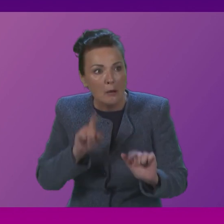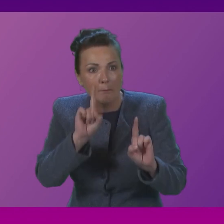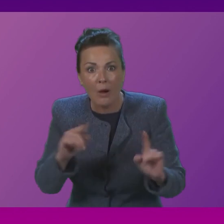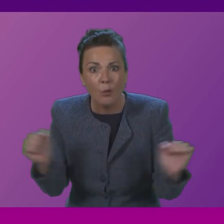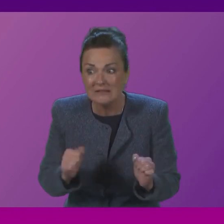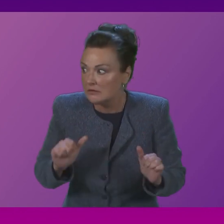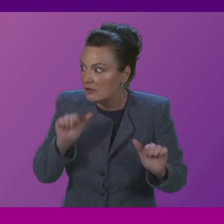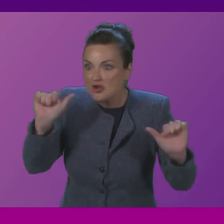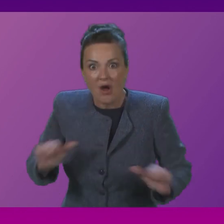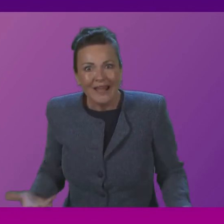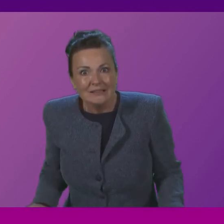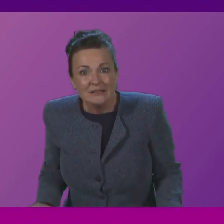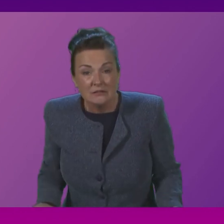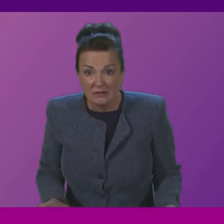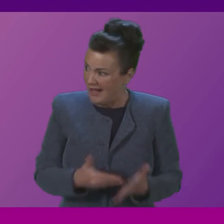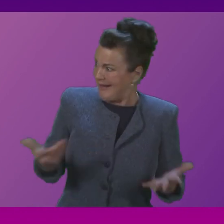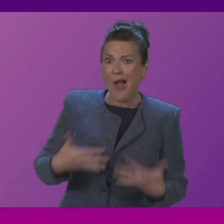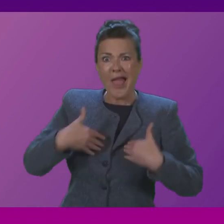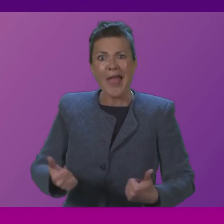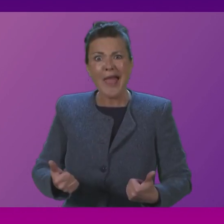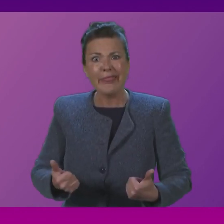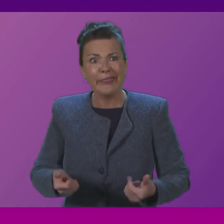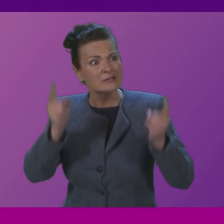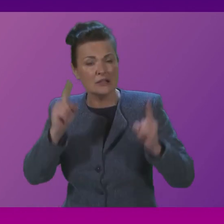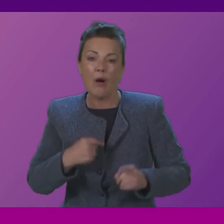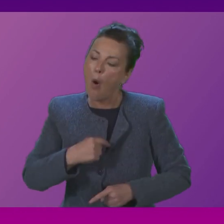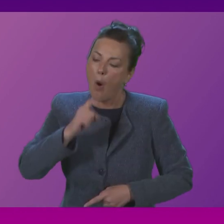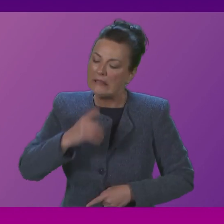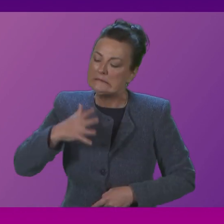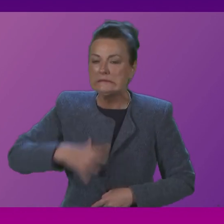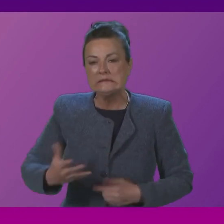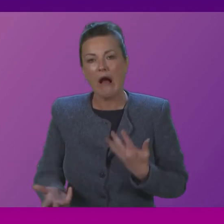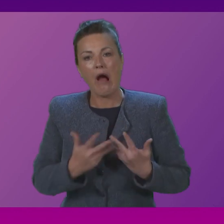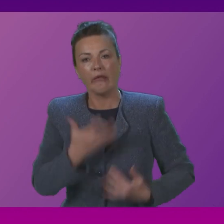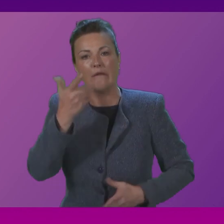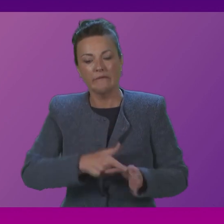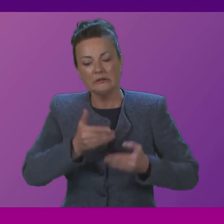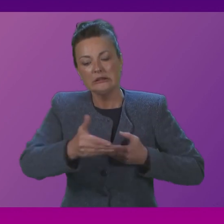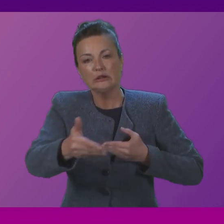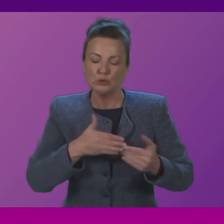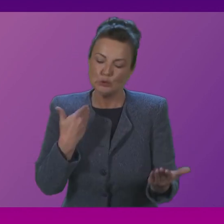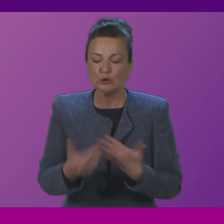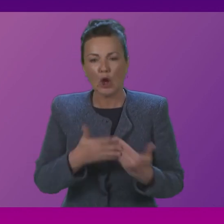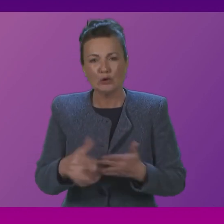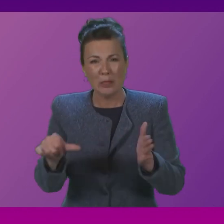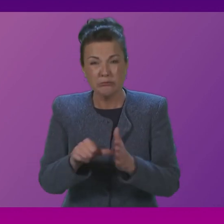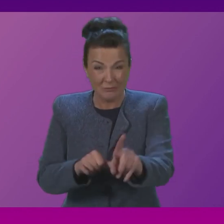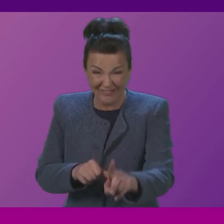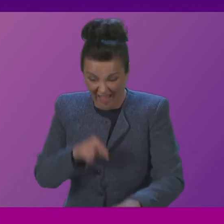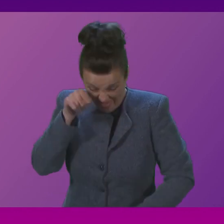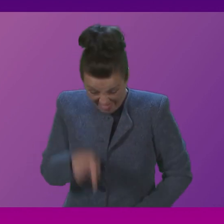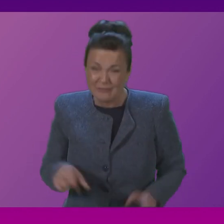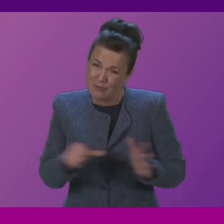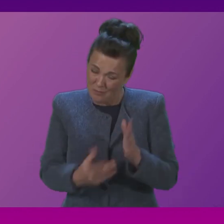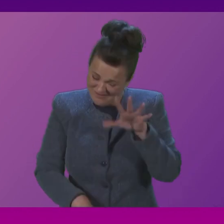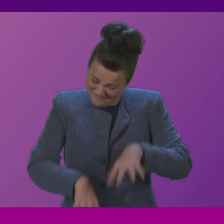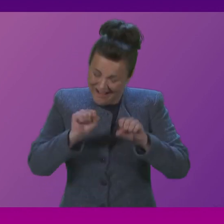lost as a result. And now the Health Secretary says it's going to take another five years to fix the problem. A problem 15 years in